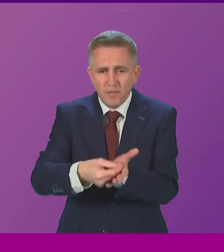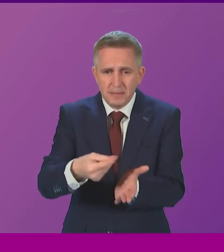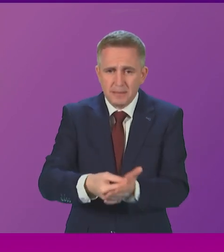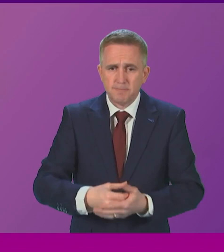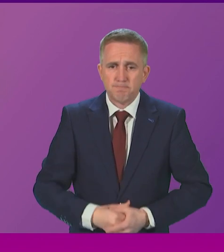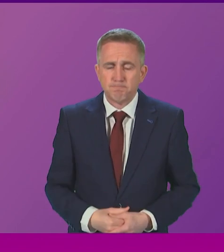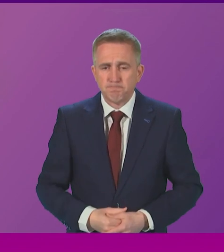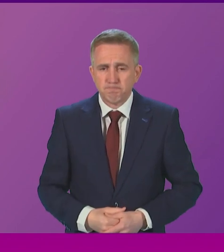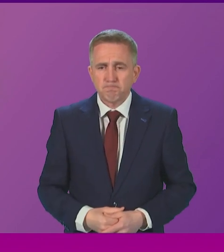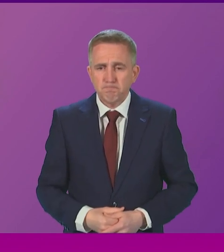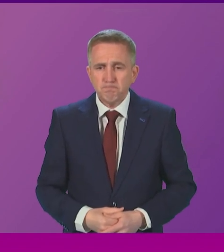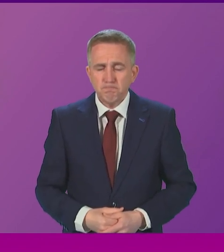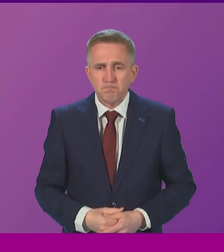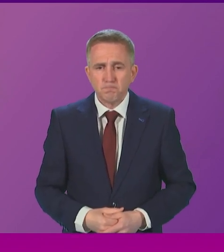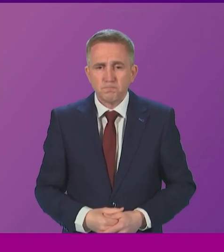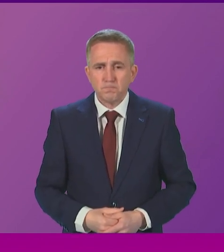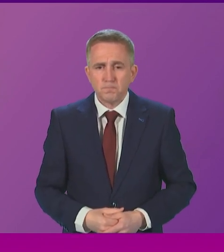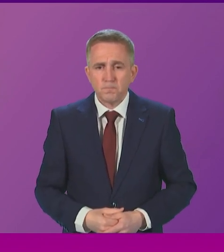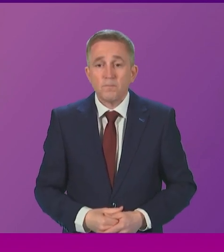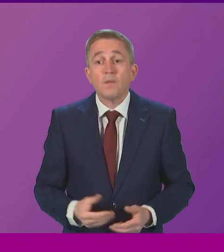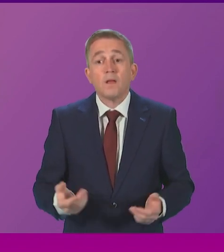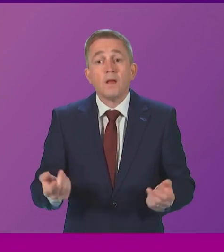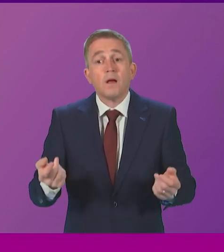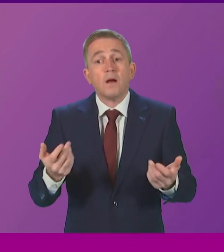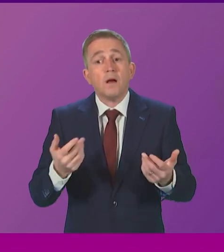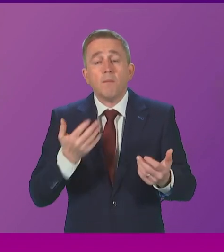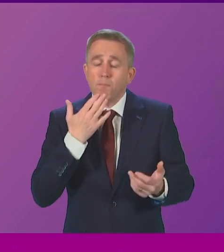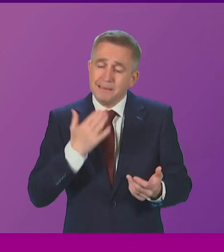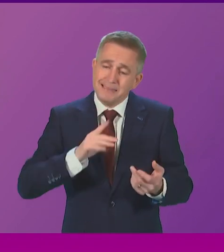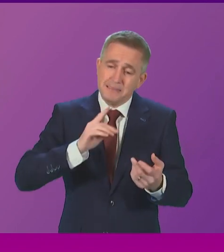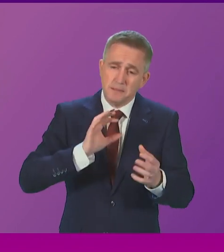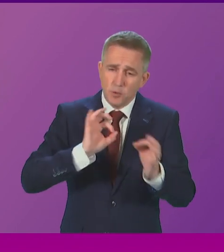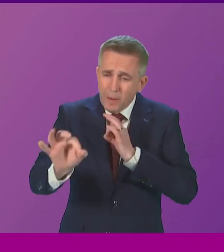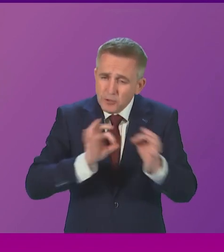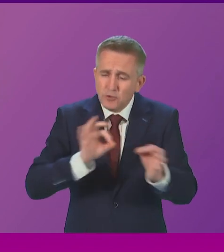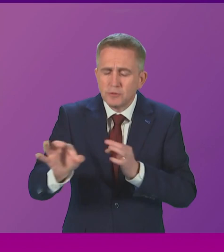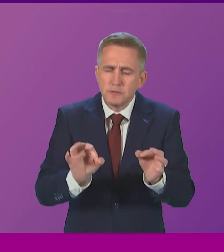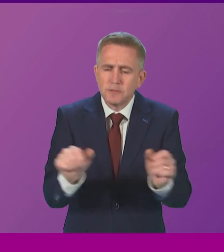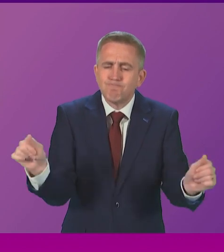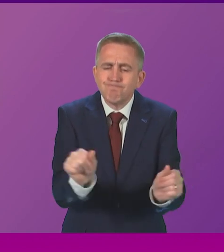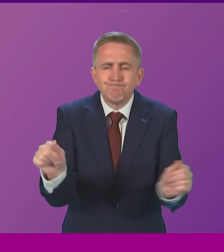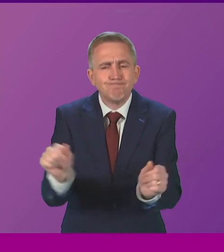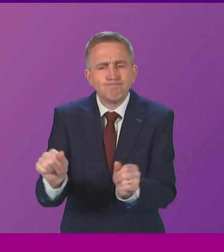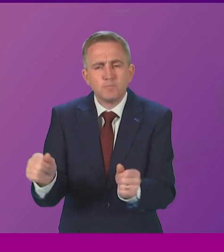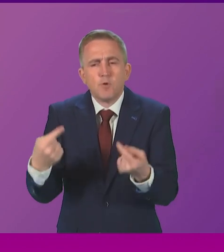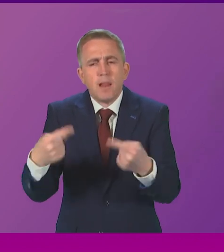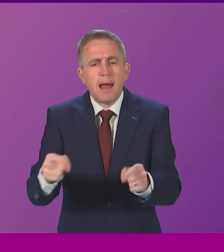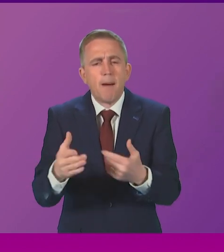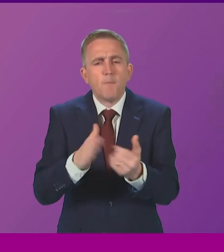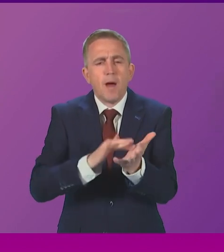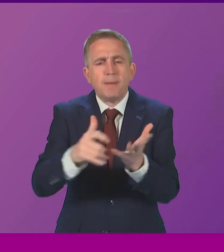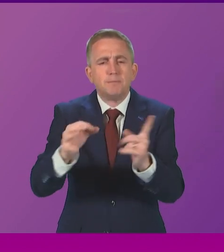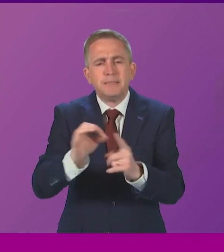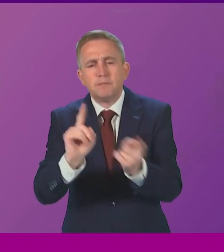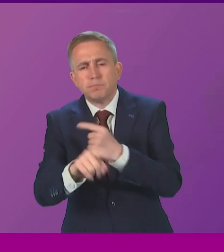Thank you. As members might expect, there is a lot of interest, so concise questions and responses will enable more members to take part. And can I